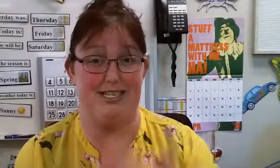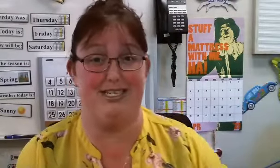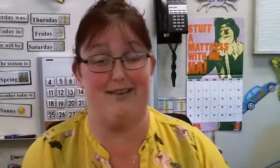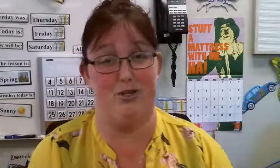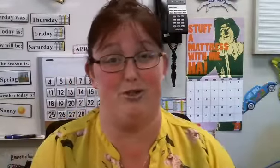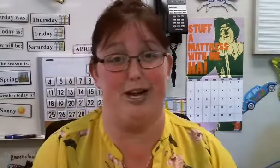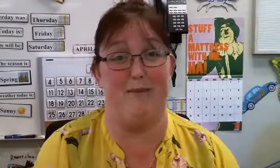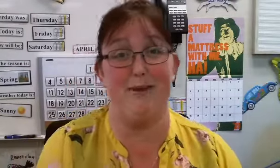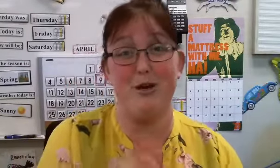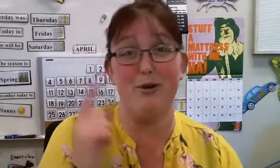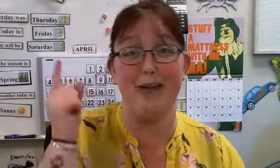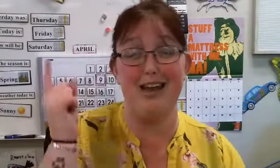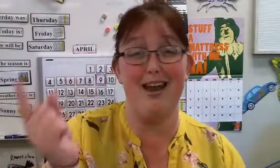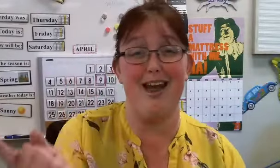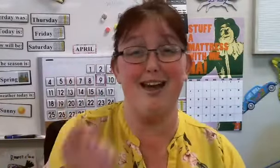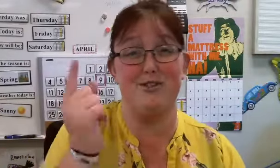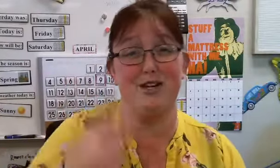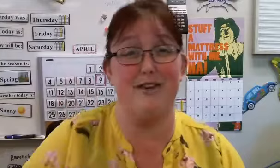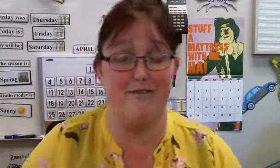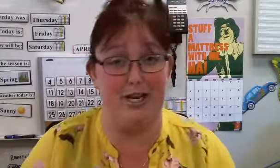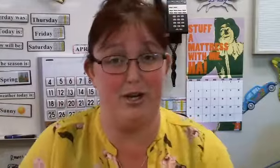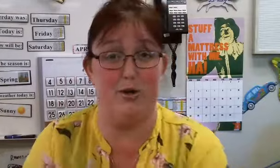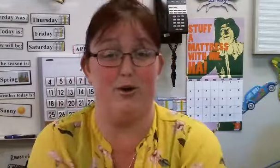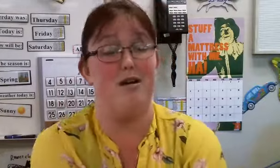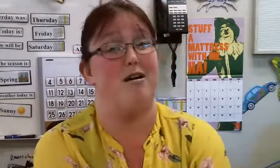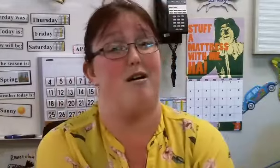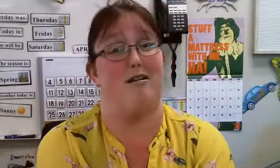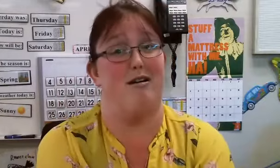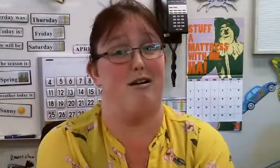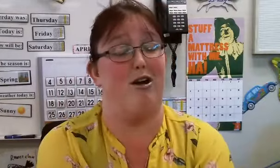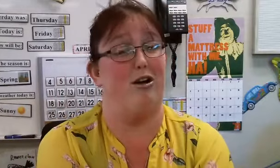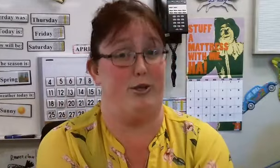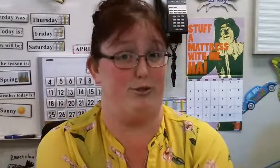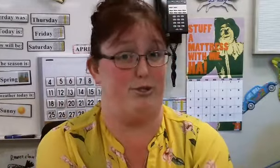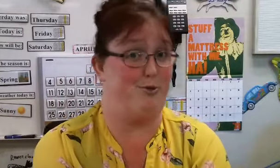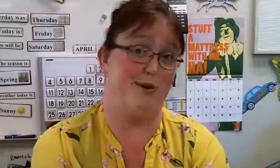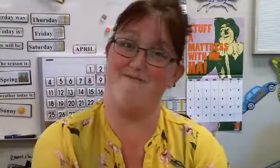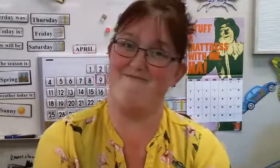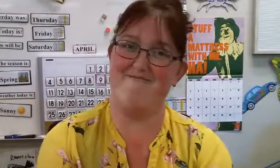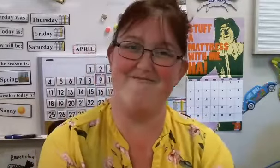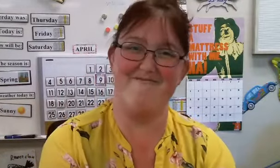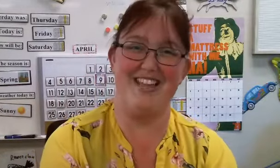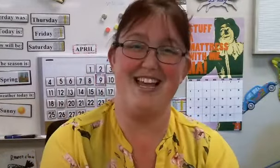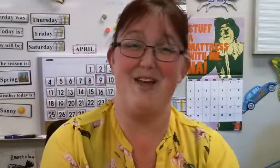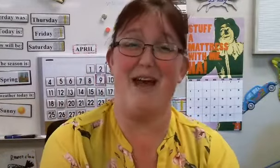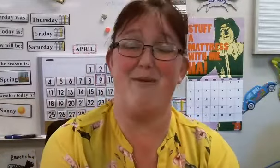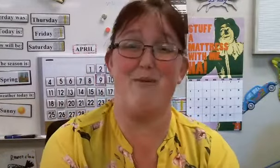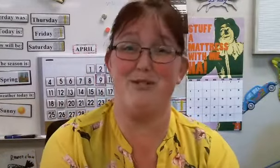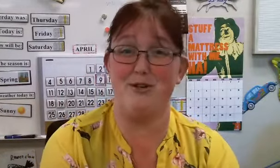Jessica does have to do a training, but there will be an extra video on our YouTube and we will resume